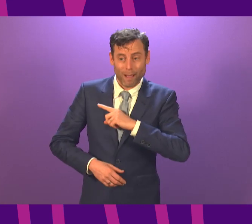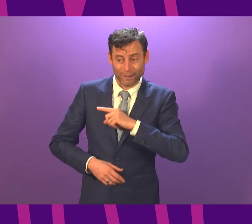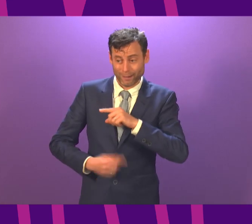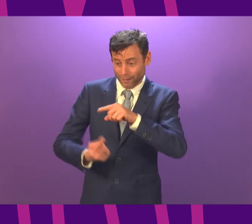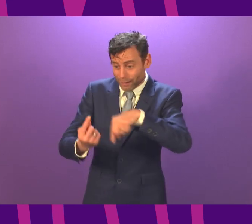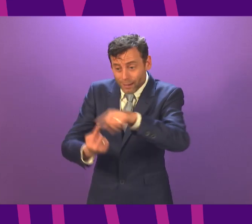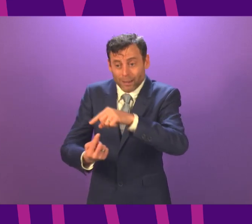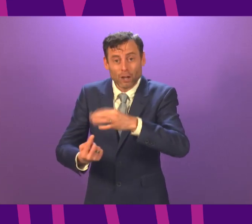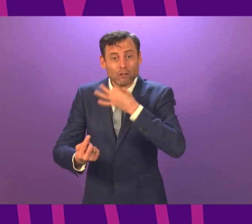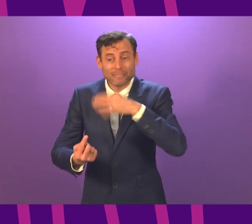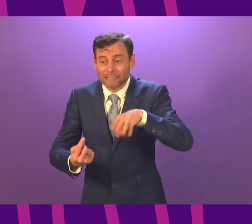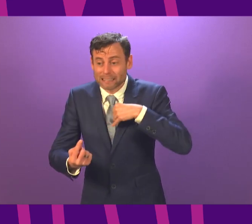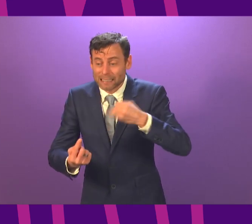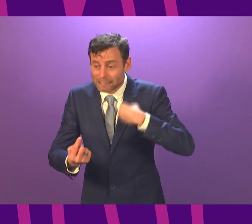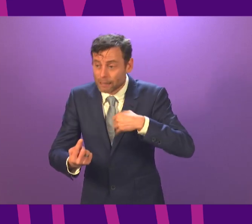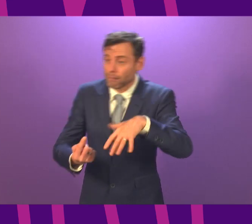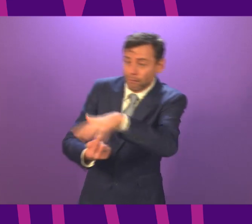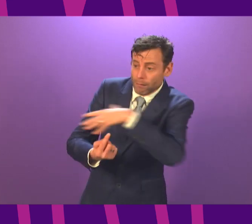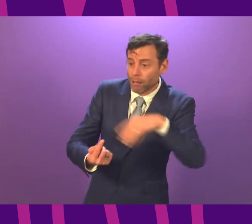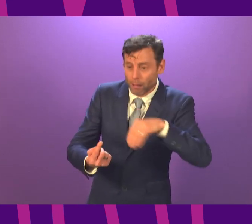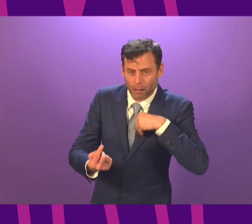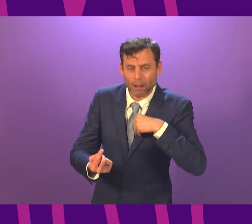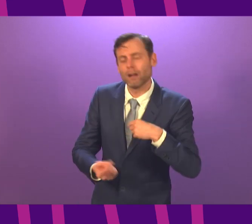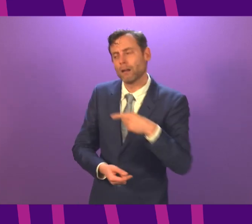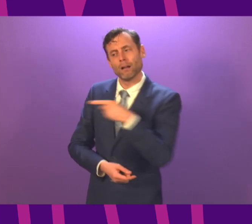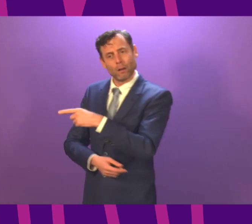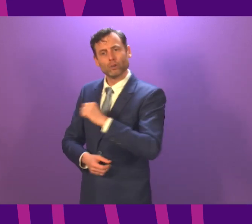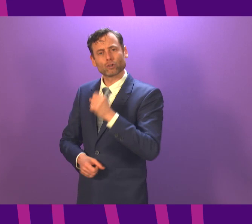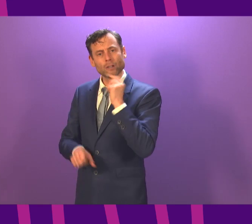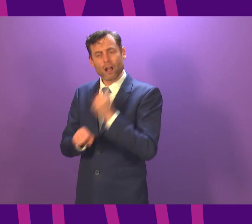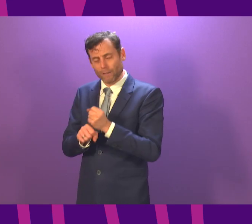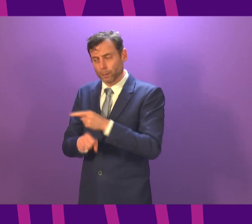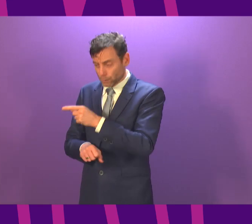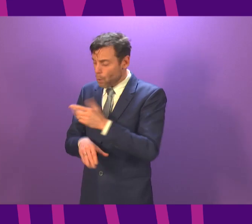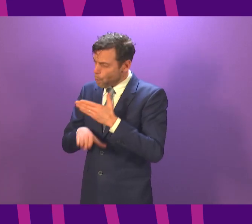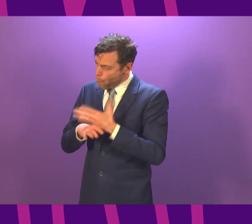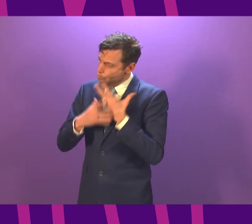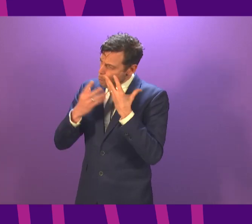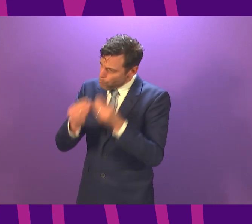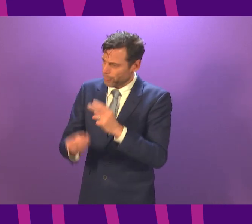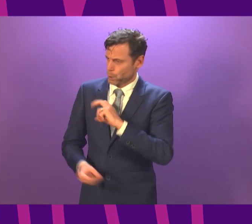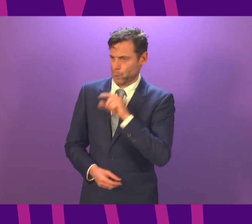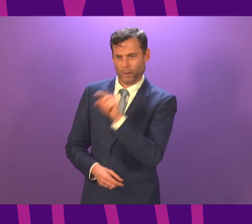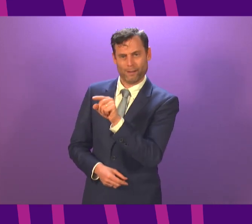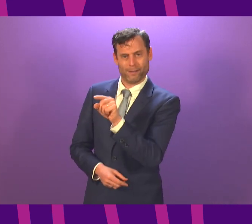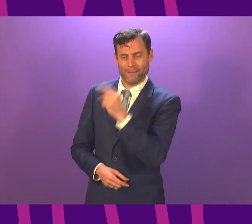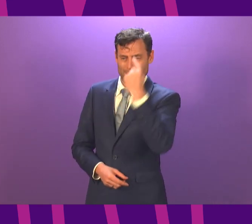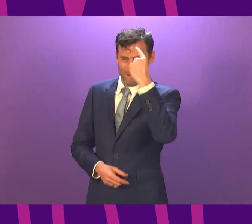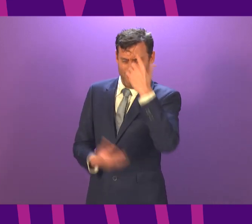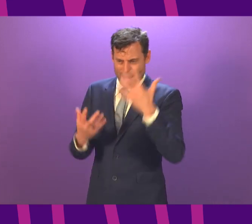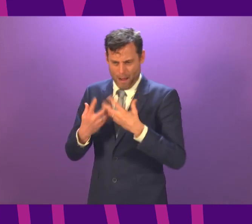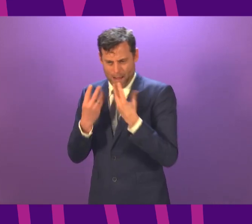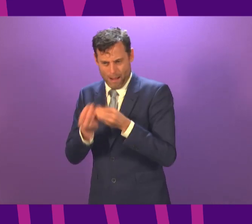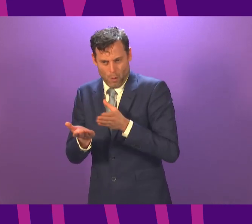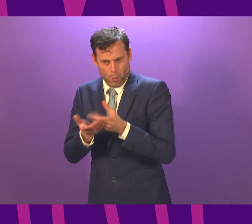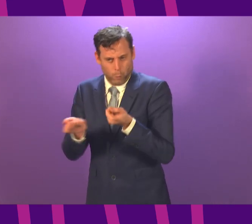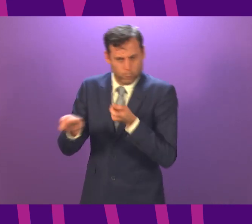will the First Minister commit to working together with the teaching unions on the challenges facing schools? And in particular, I welcome the